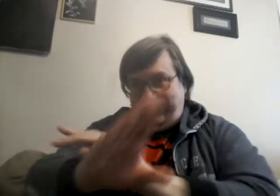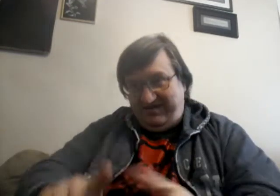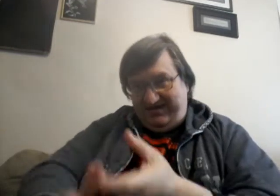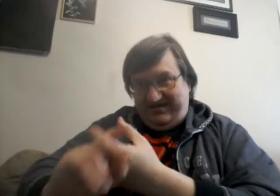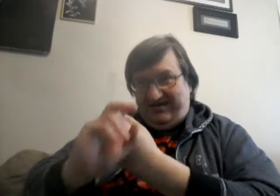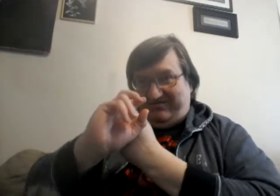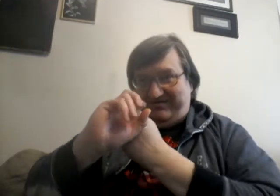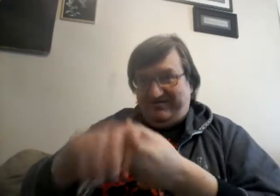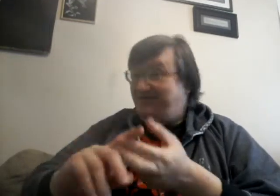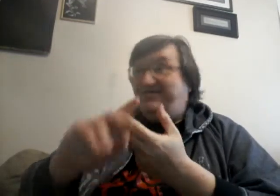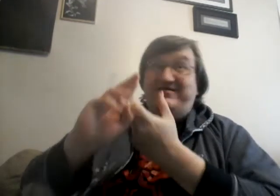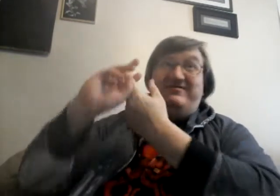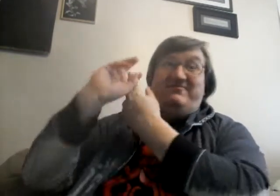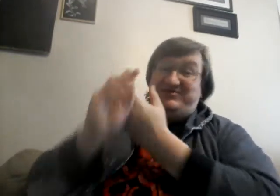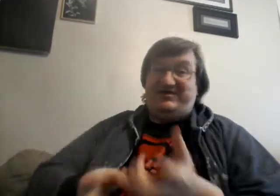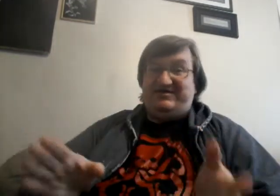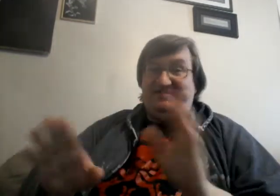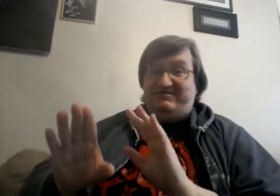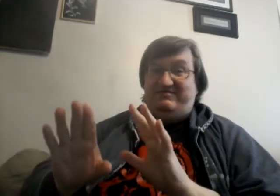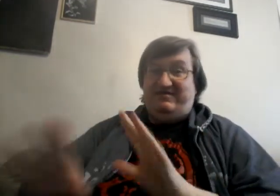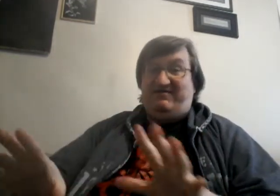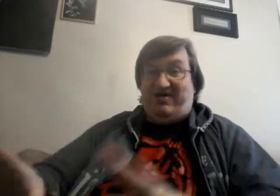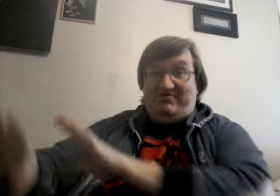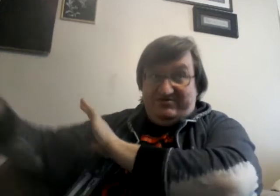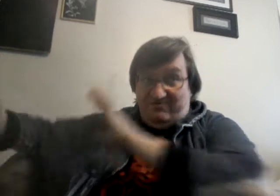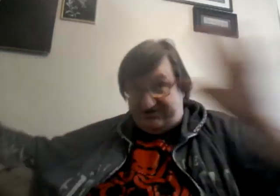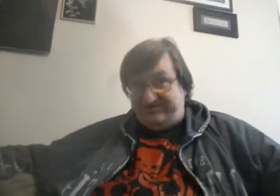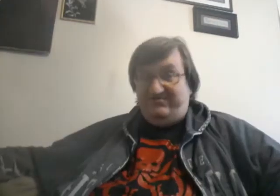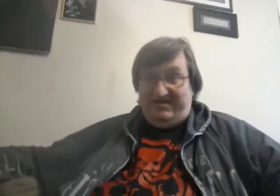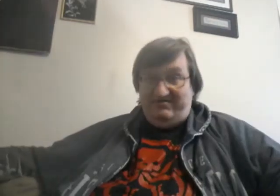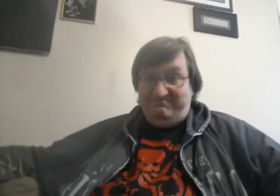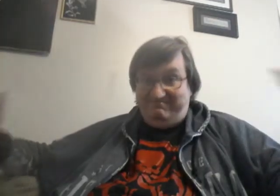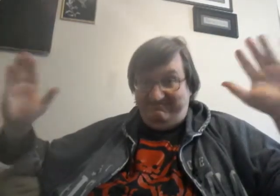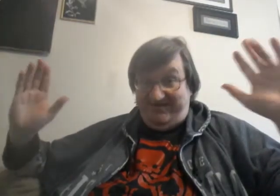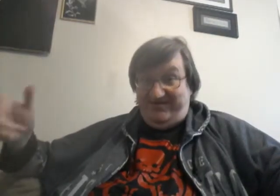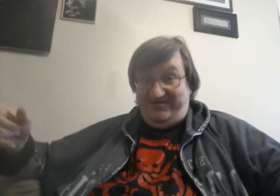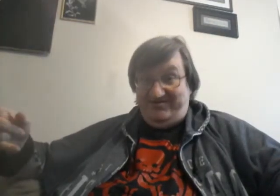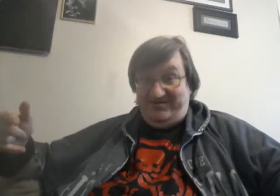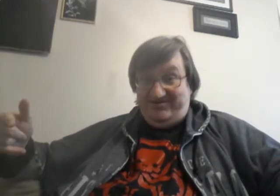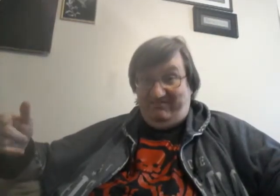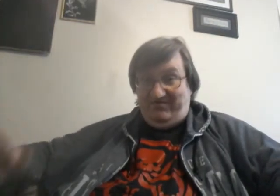Now, where'd she get enough power to do what she's doing now? Simple.